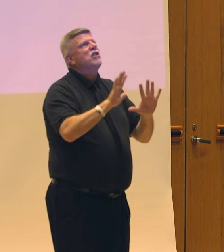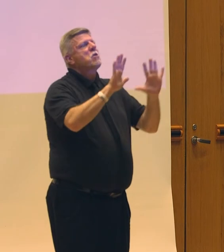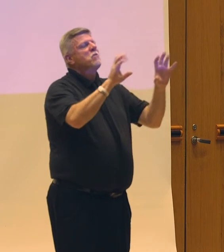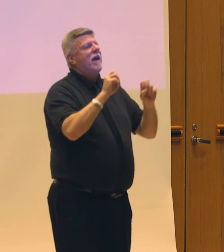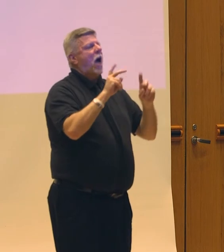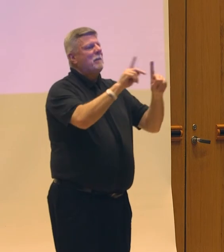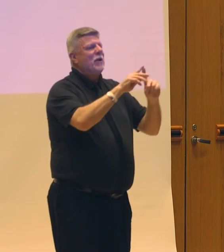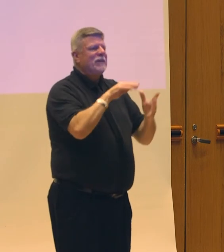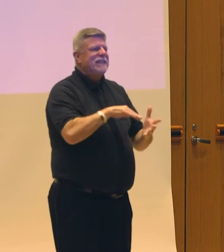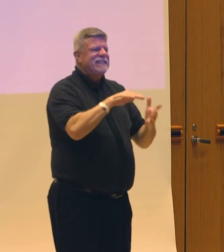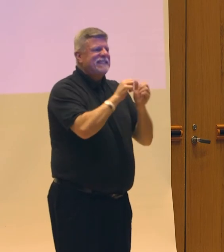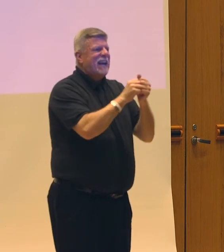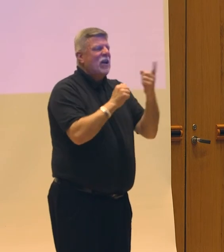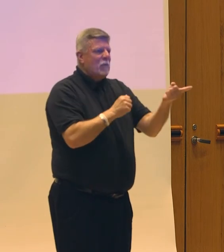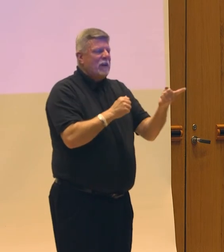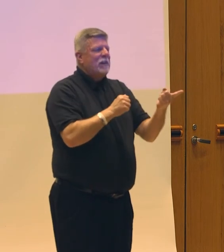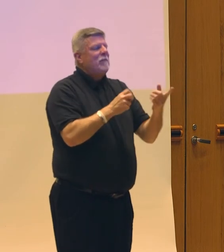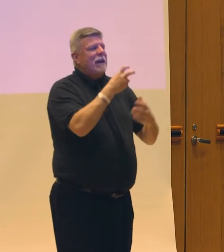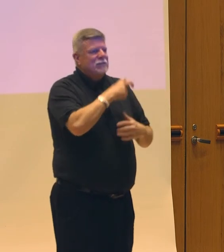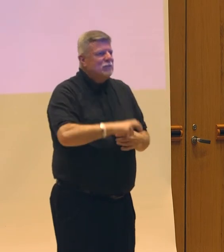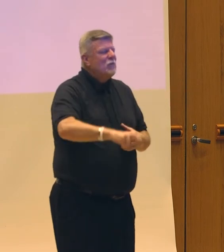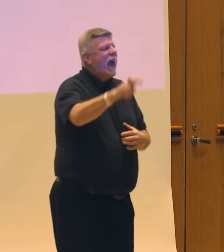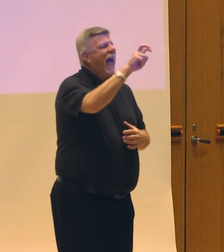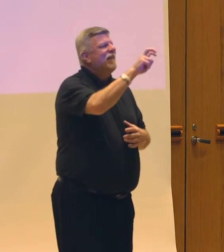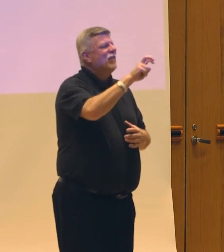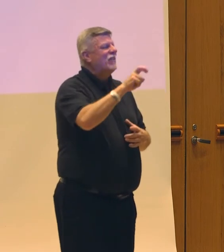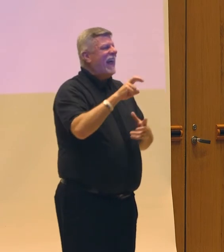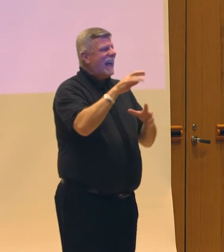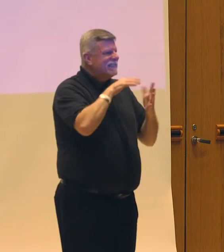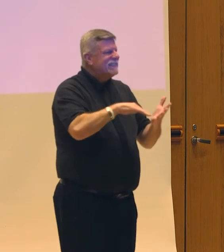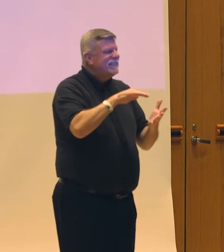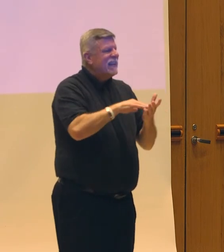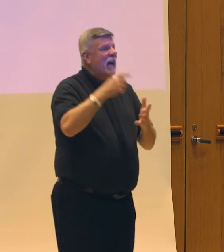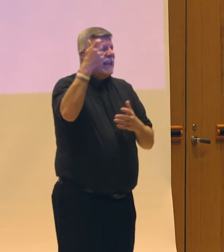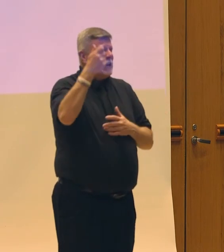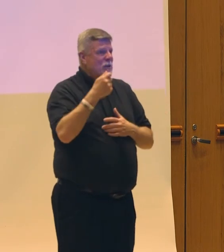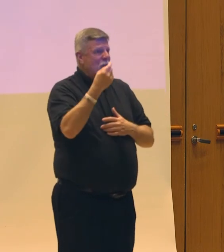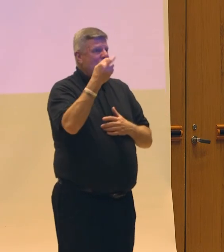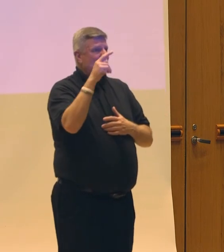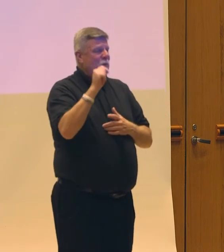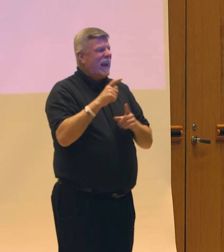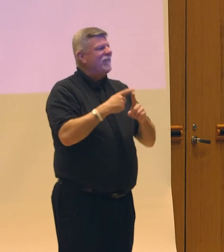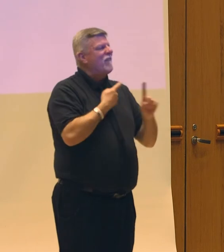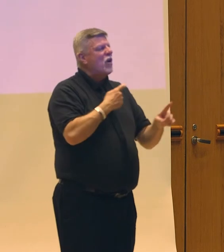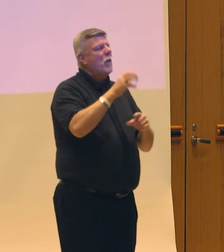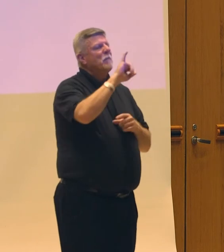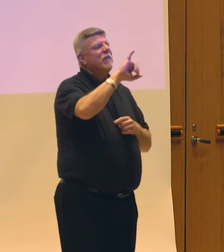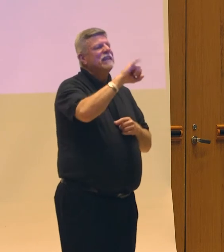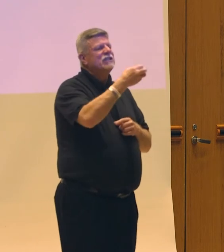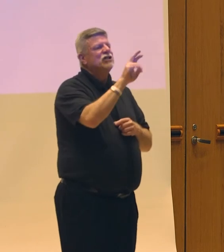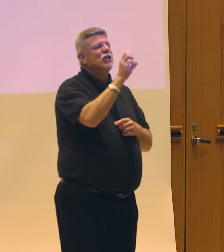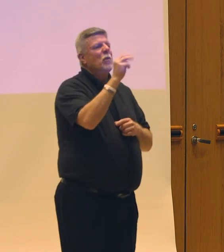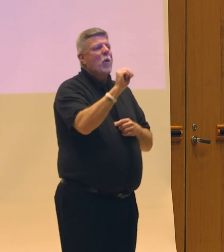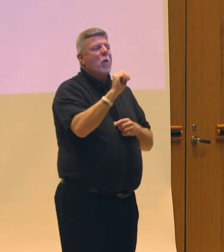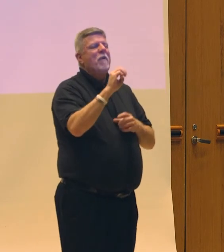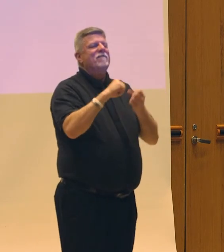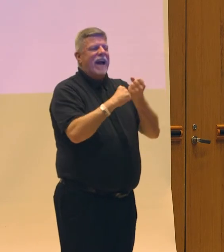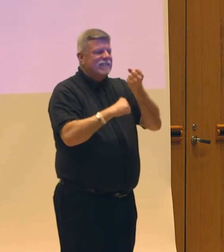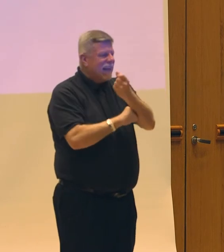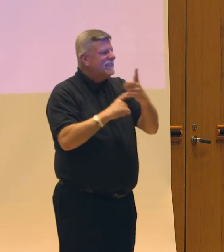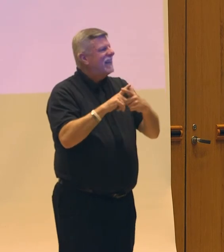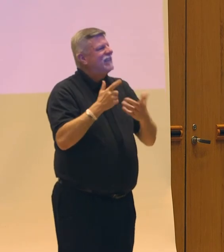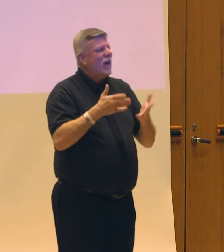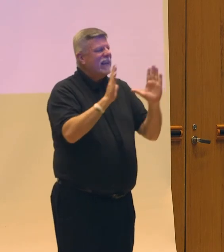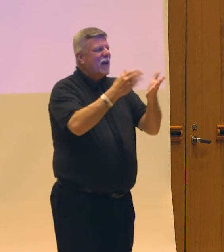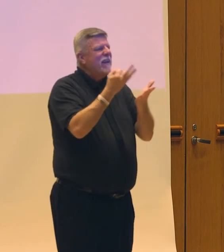study with him. A travel and study grant from the Jerome Foundation that would allow me the funding to take time off and dedicate